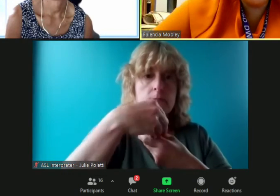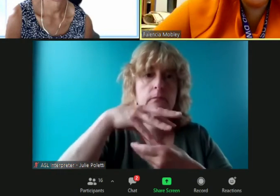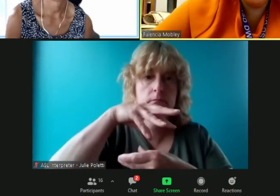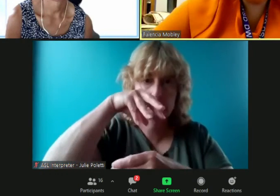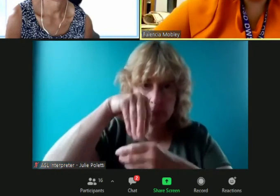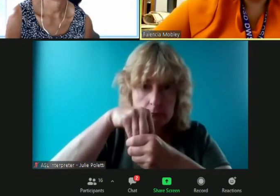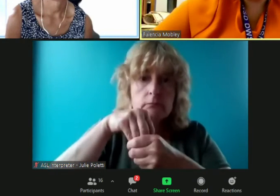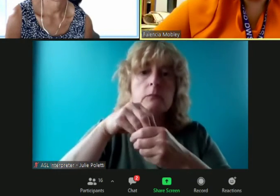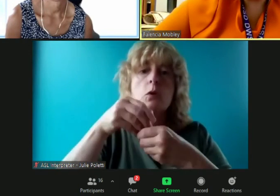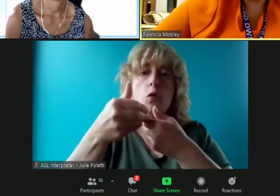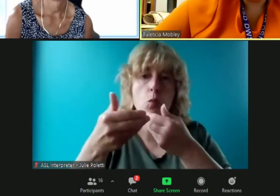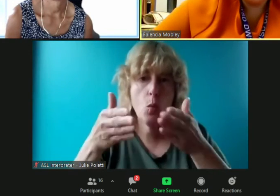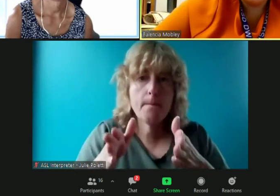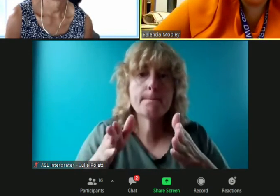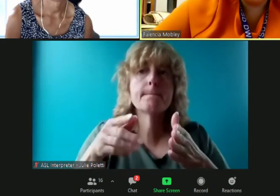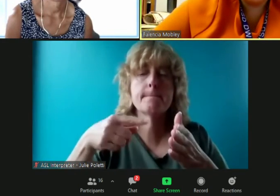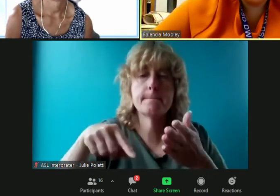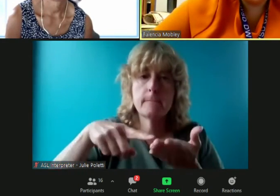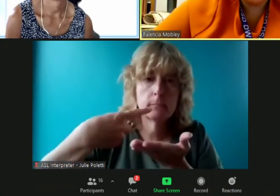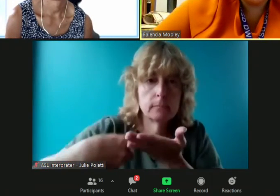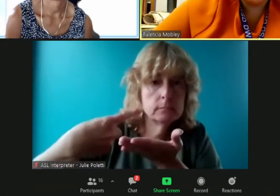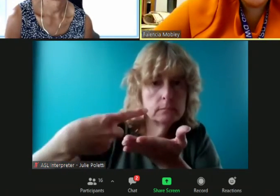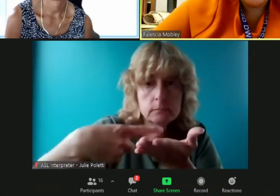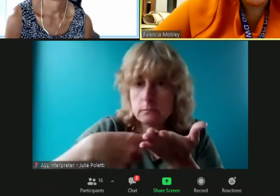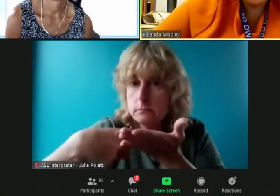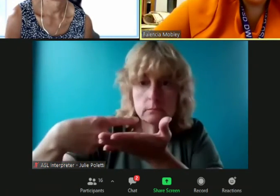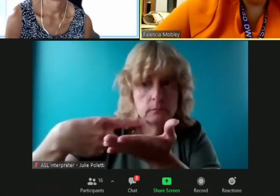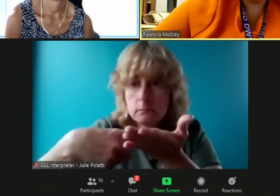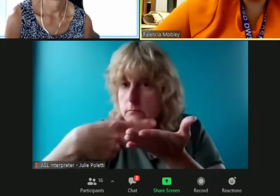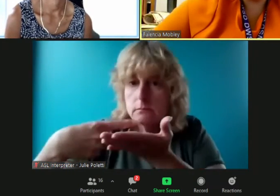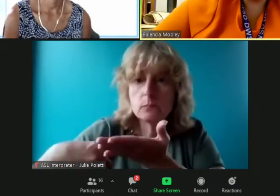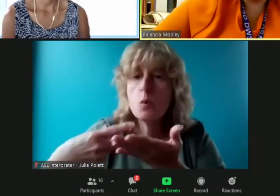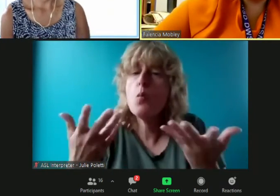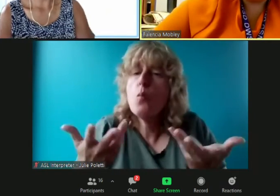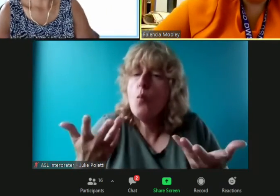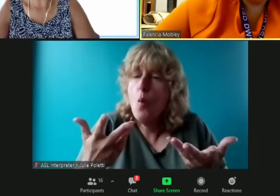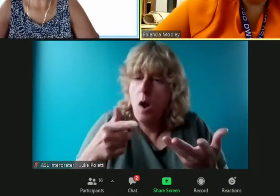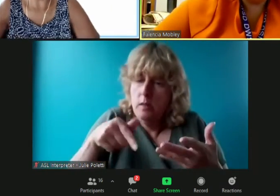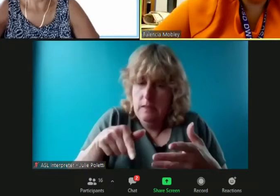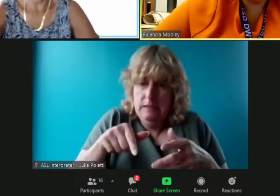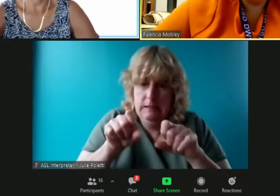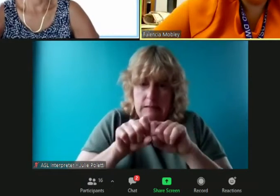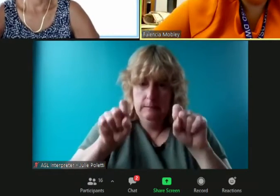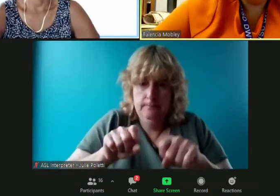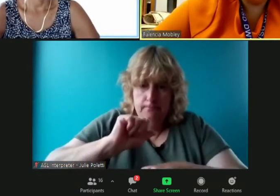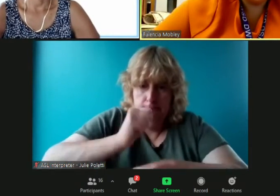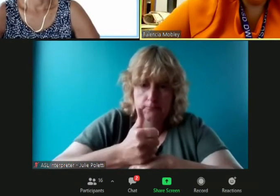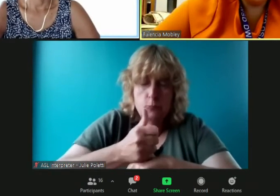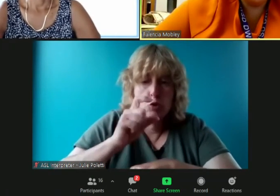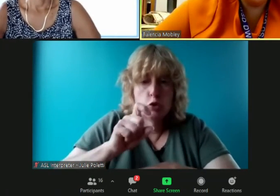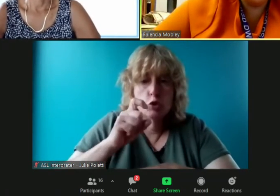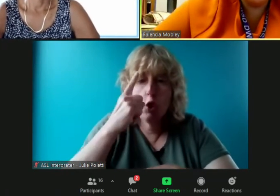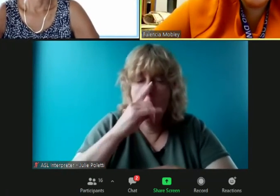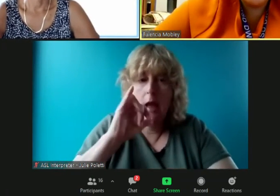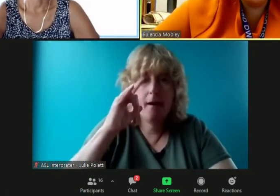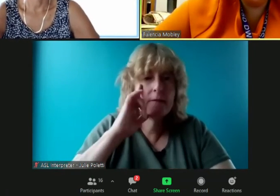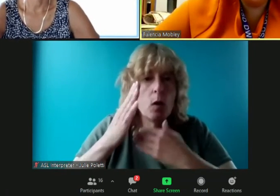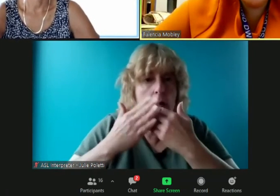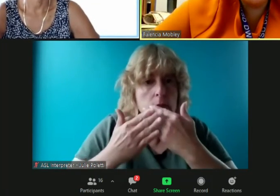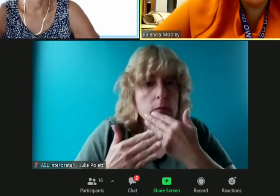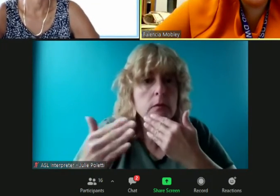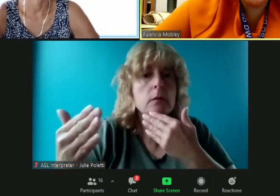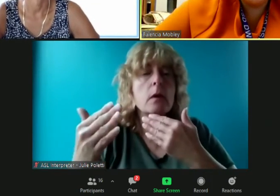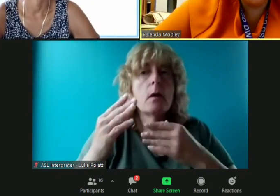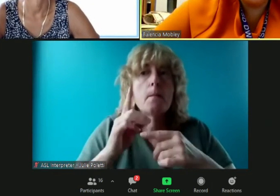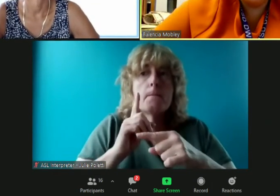through well what would the system need to look like and what do our individual systems need to look like